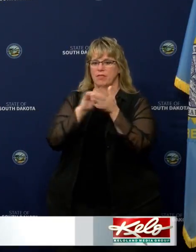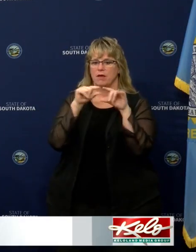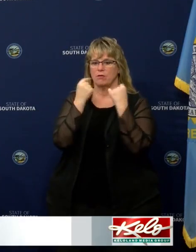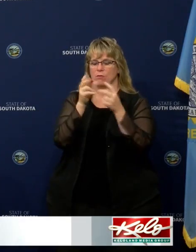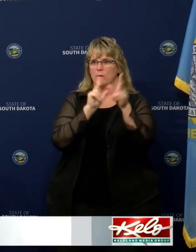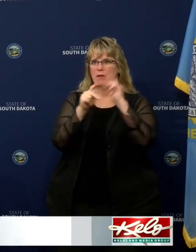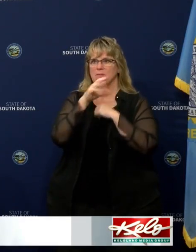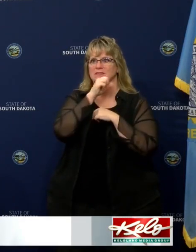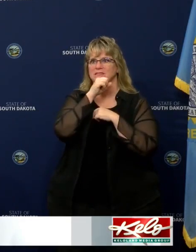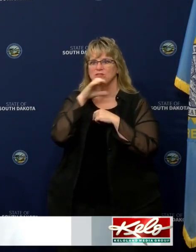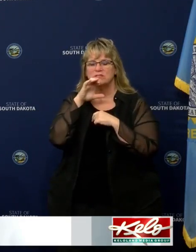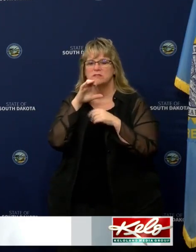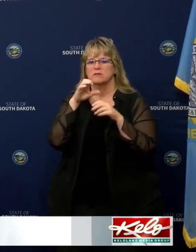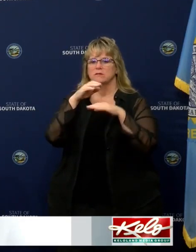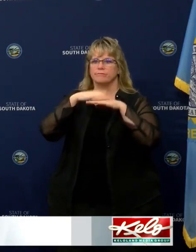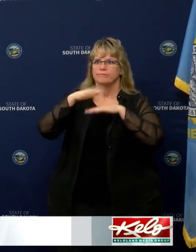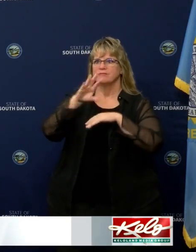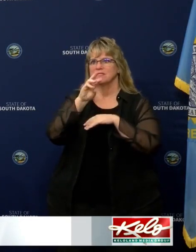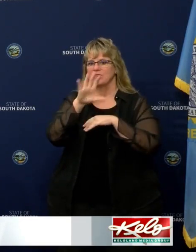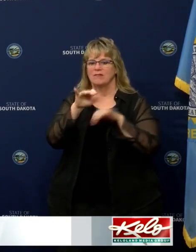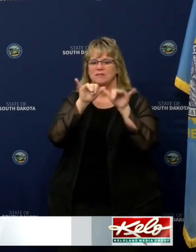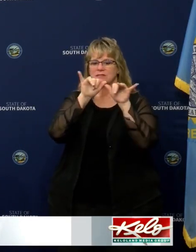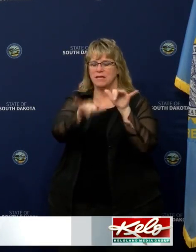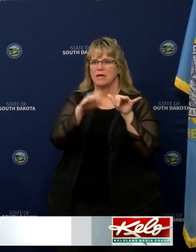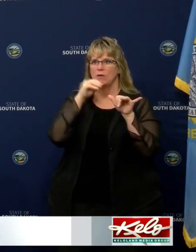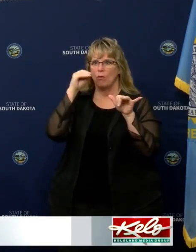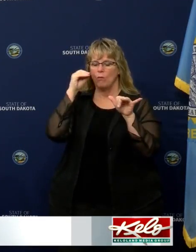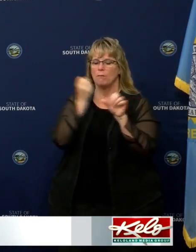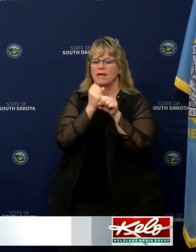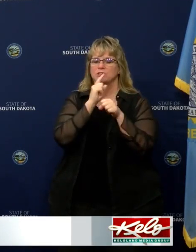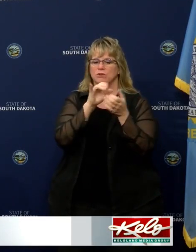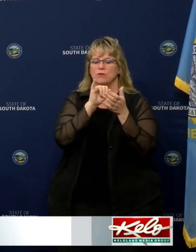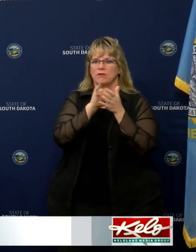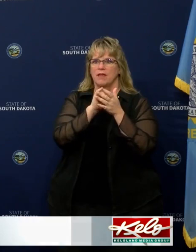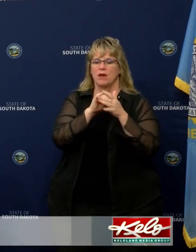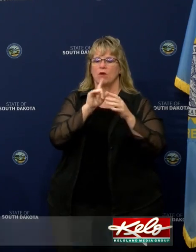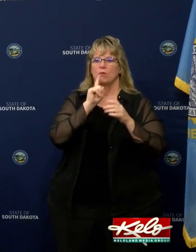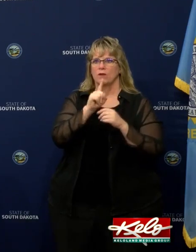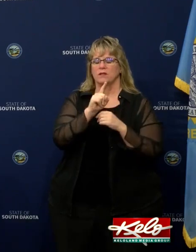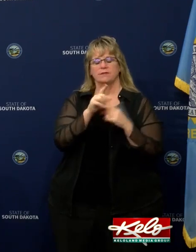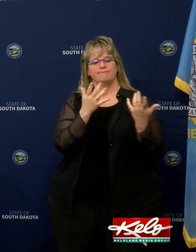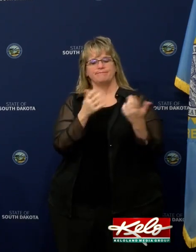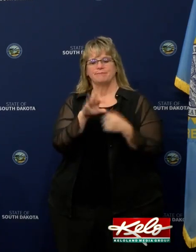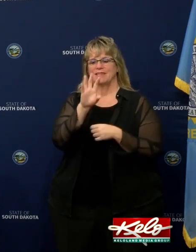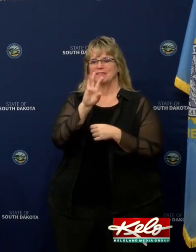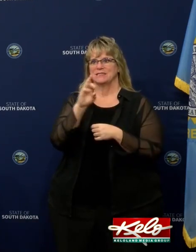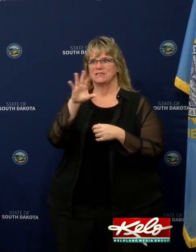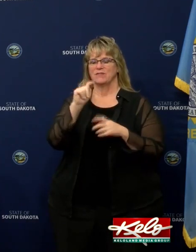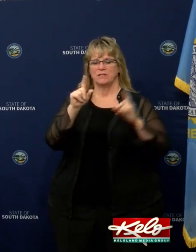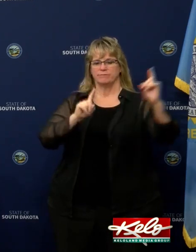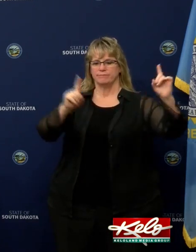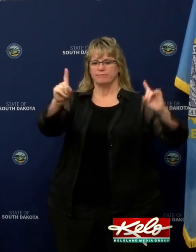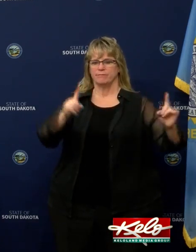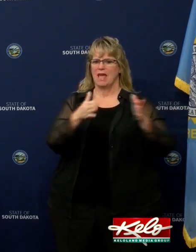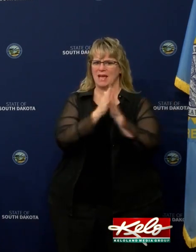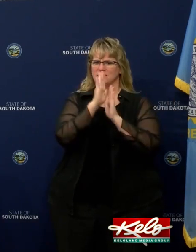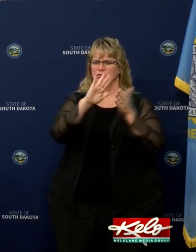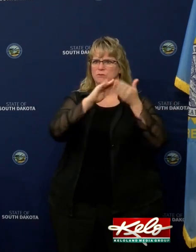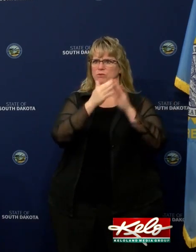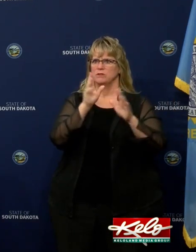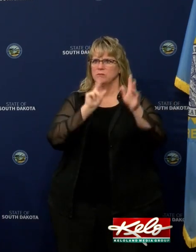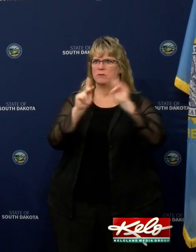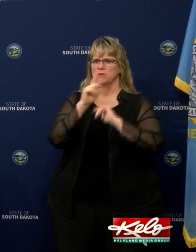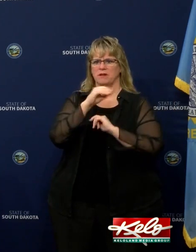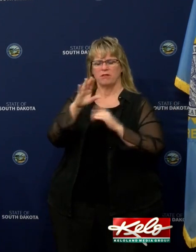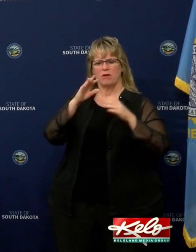population to continue to stay at home and make sure that they are social distancing and ask their community members and their family members